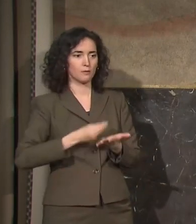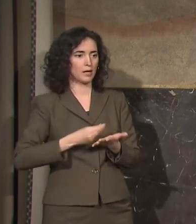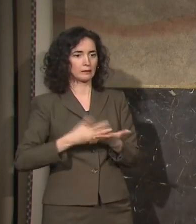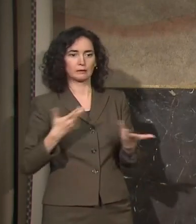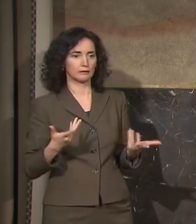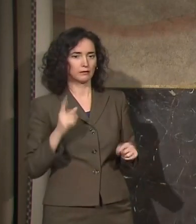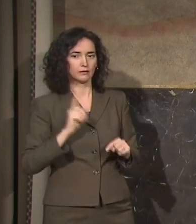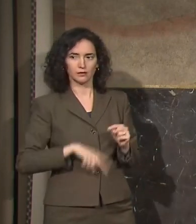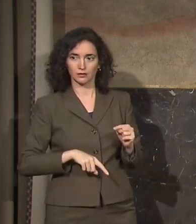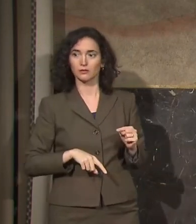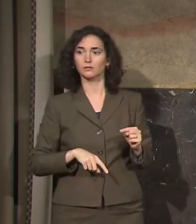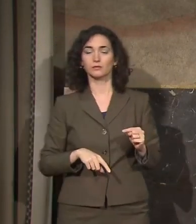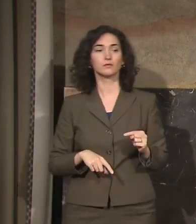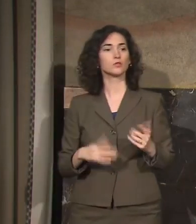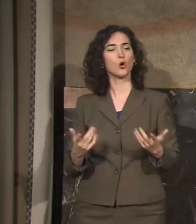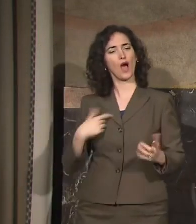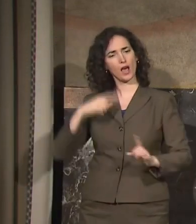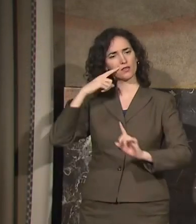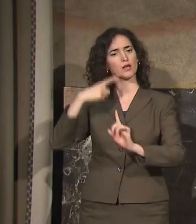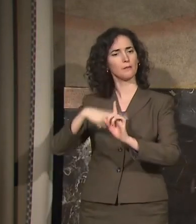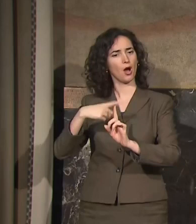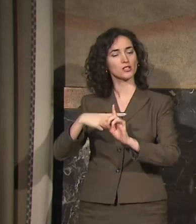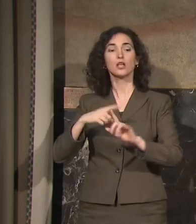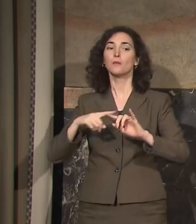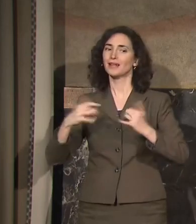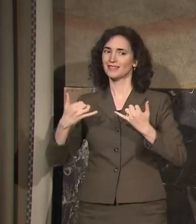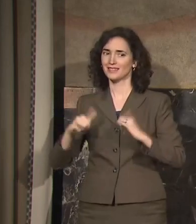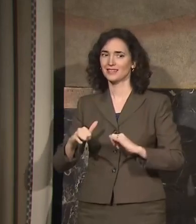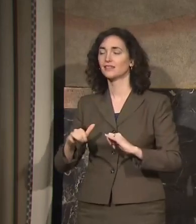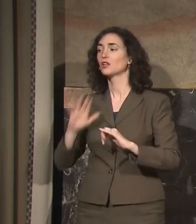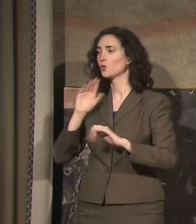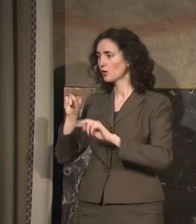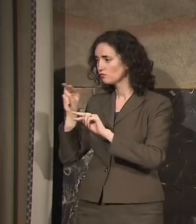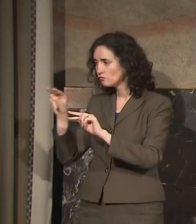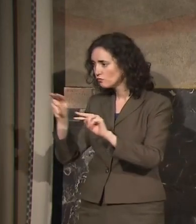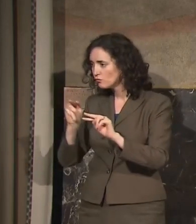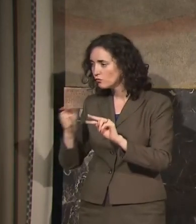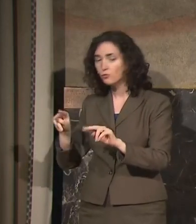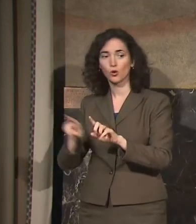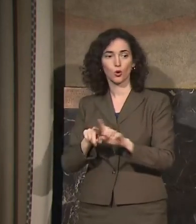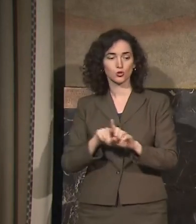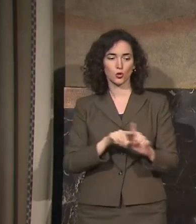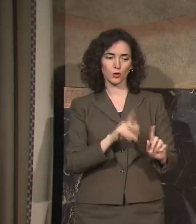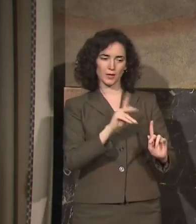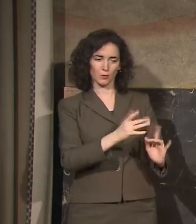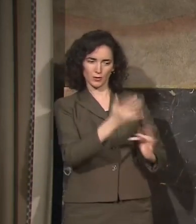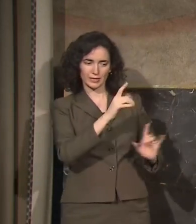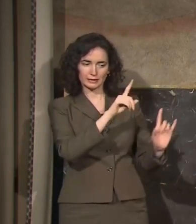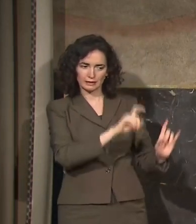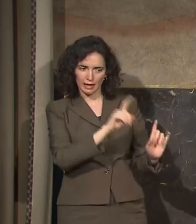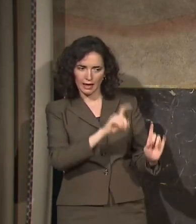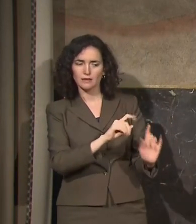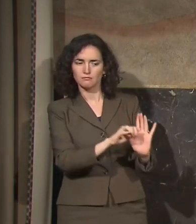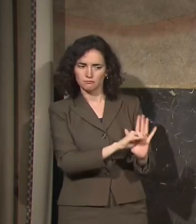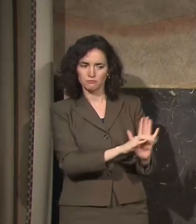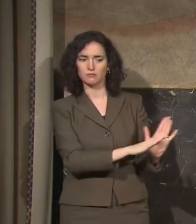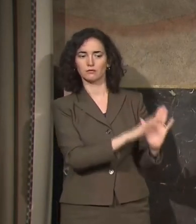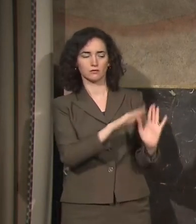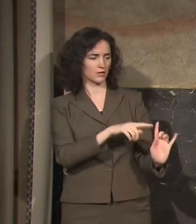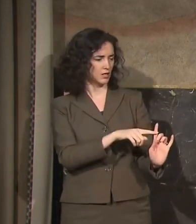going to keep an eye on things through the testing, through the contact tracing. And I hope we don't have to